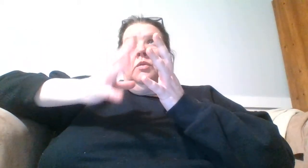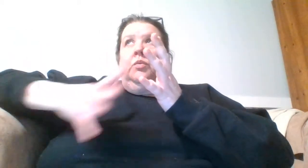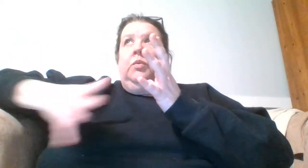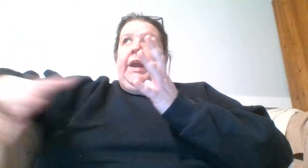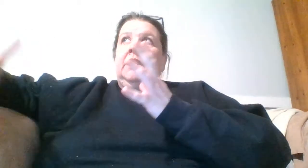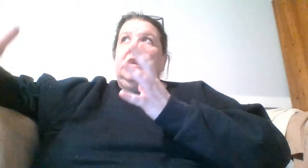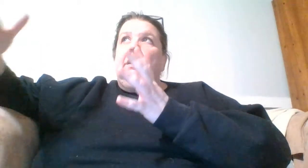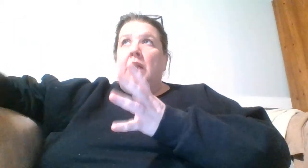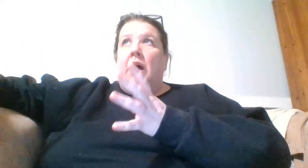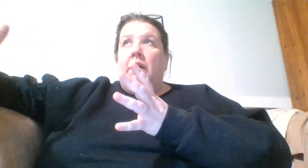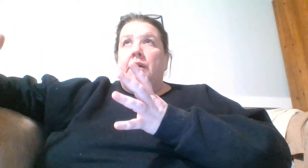wait a little longer,